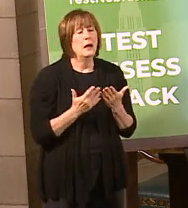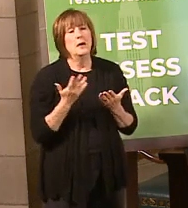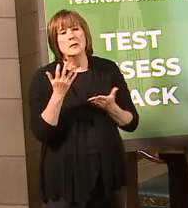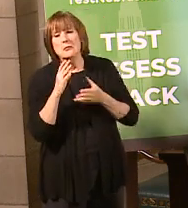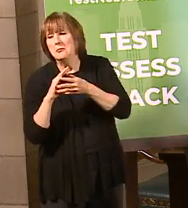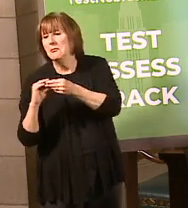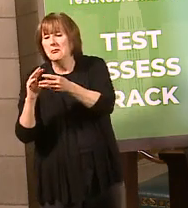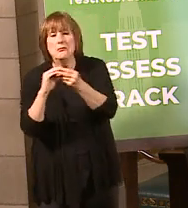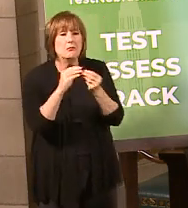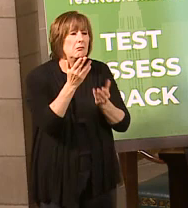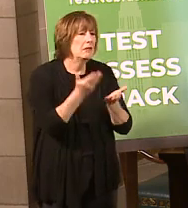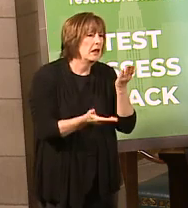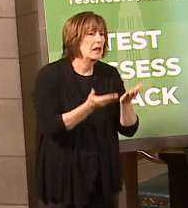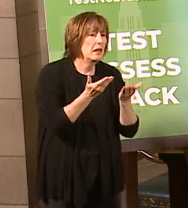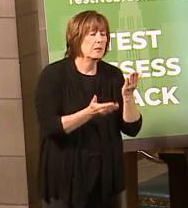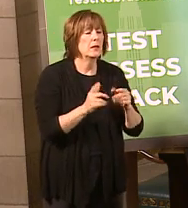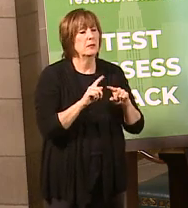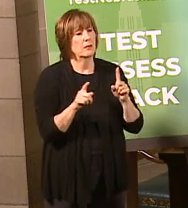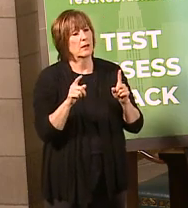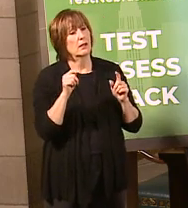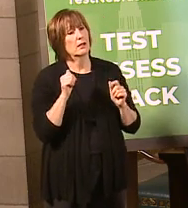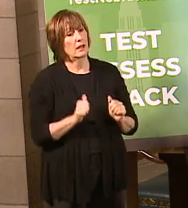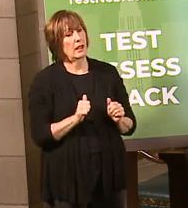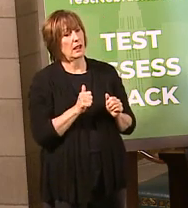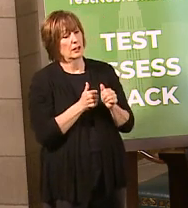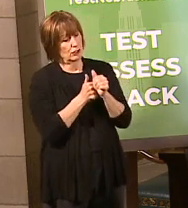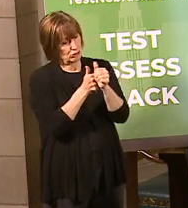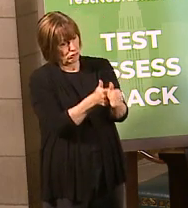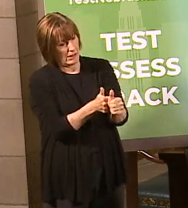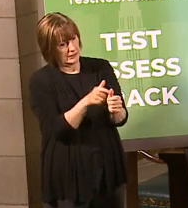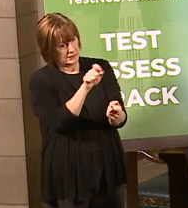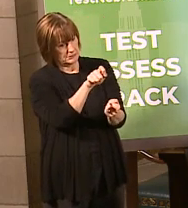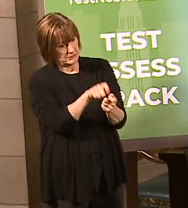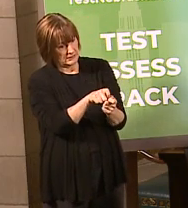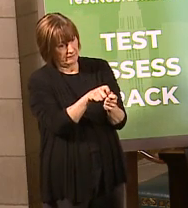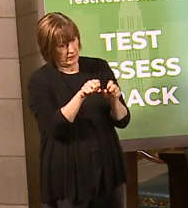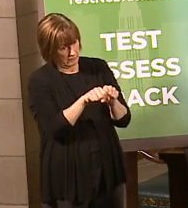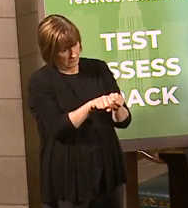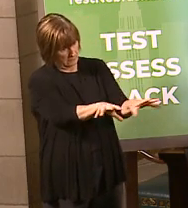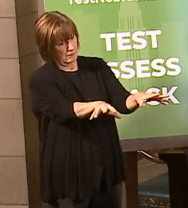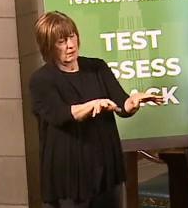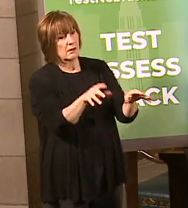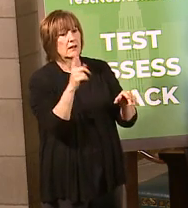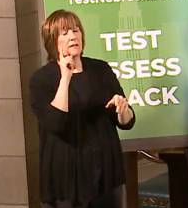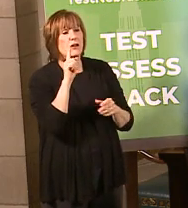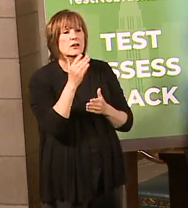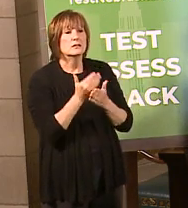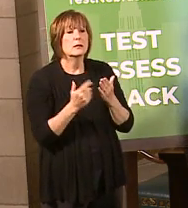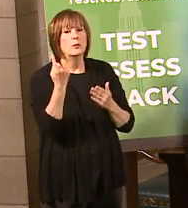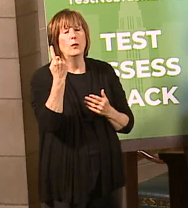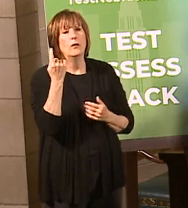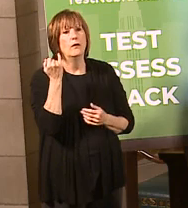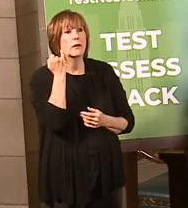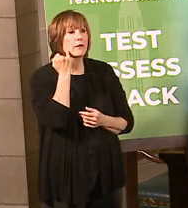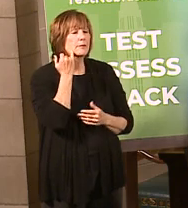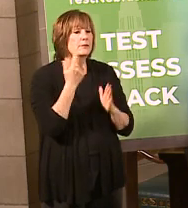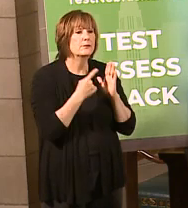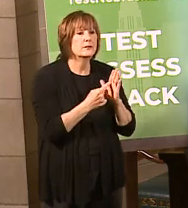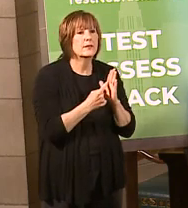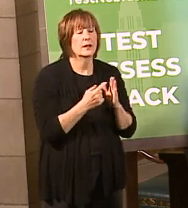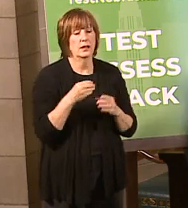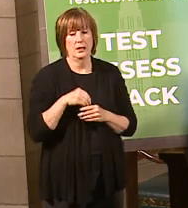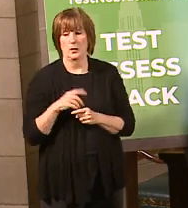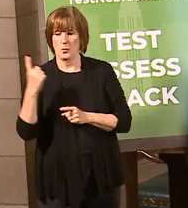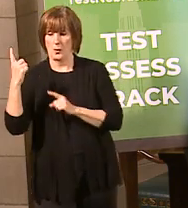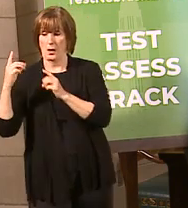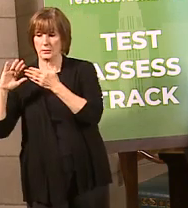and so forth, and we do know that we can trace specific outbreaks to, for example, somebody who was in one